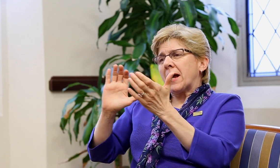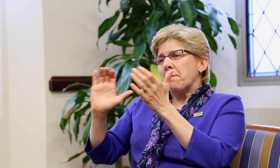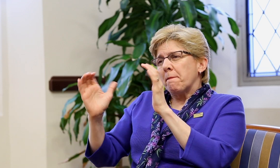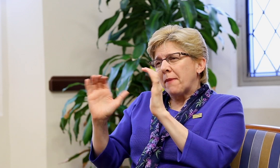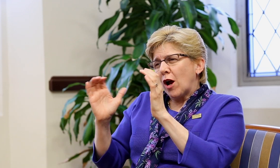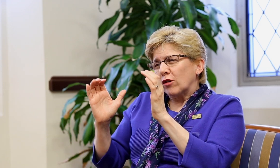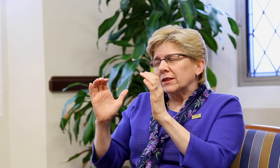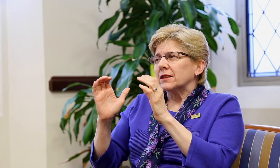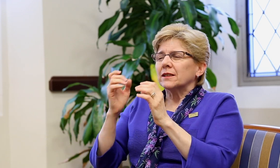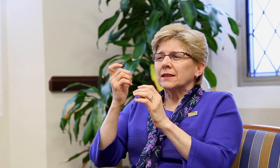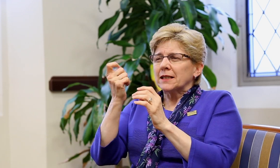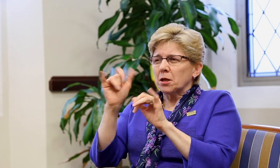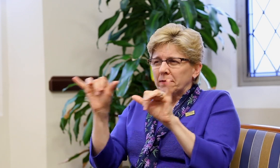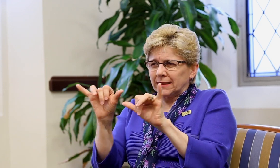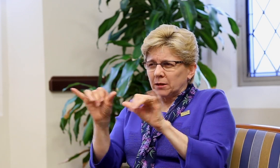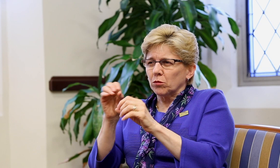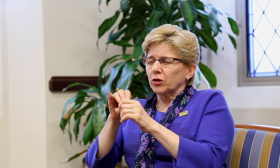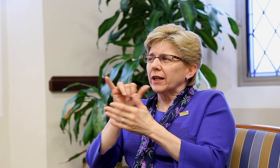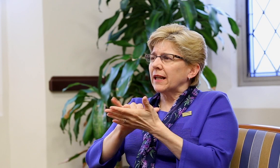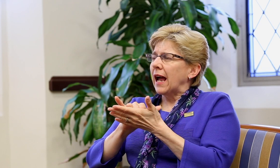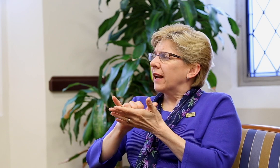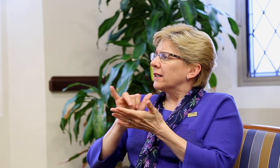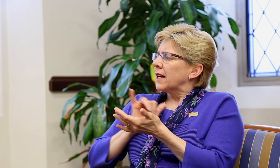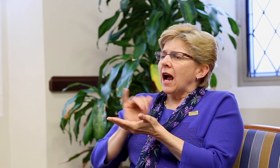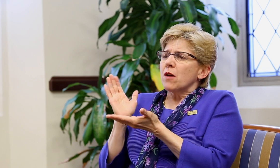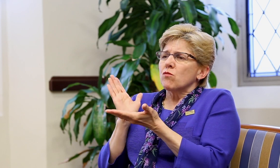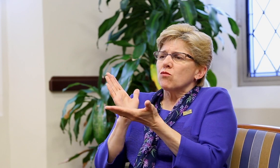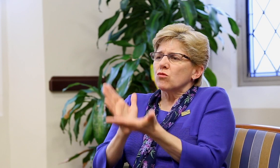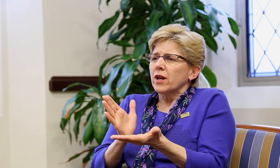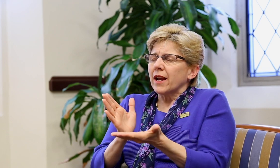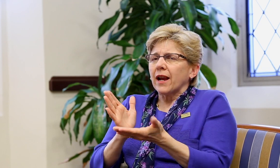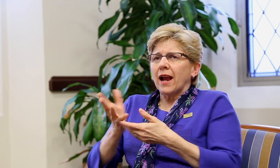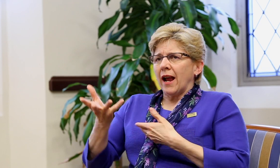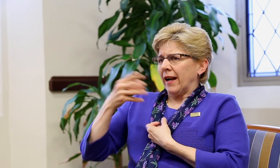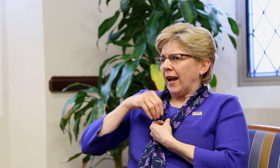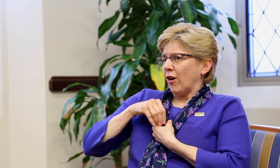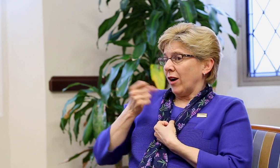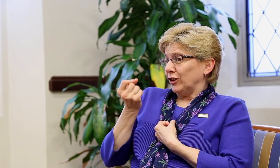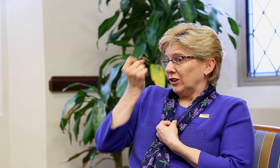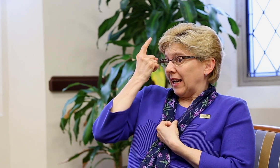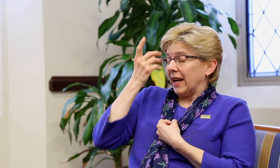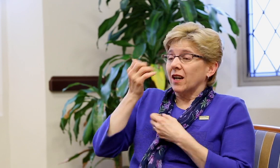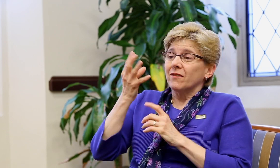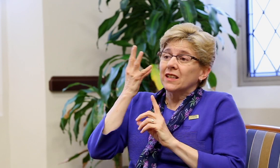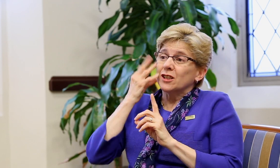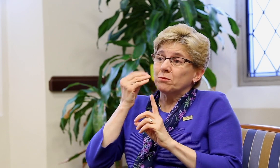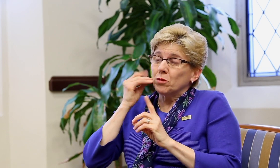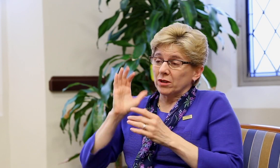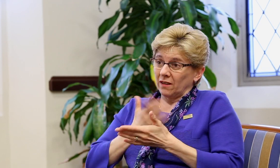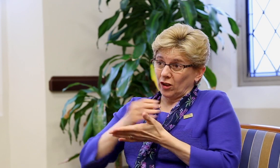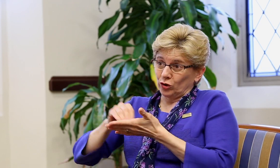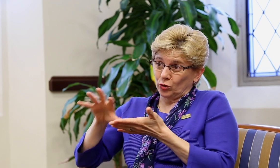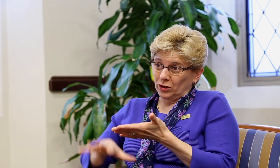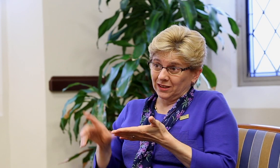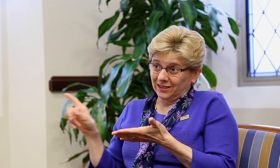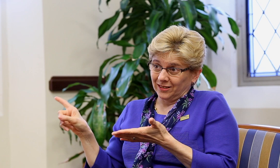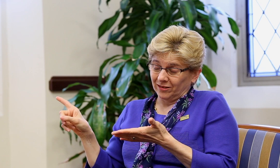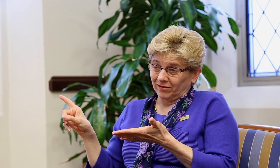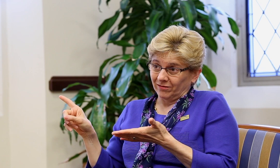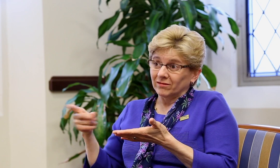And the comparison is fairly similar in that I bring an inherent understanding of the experiences that the students actually have